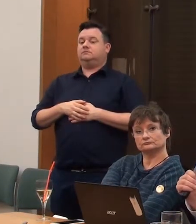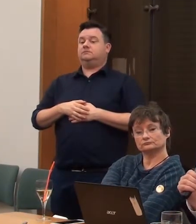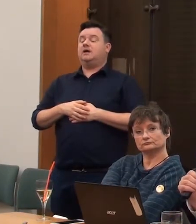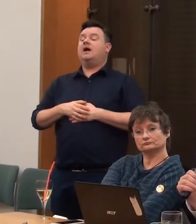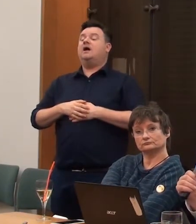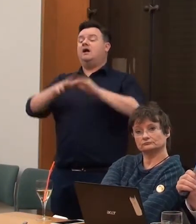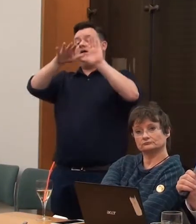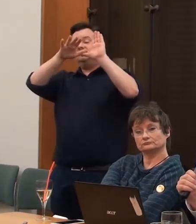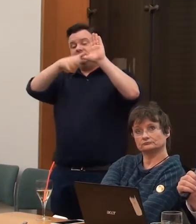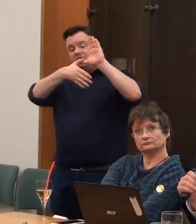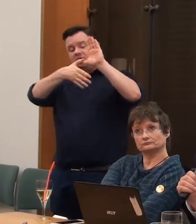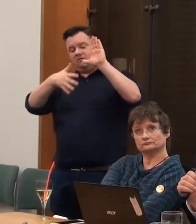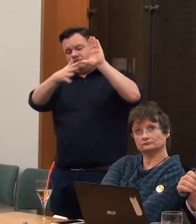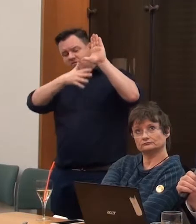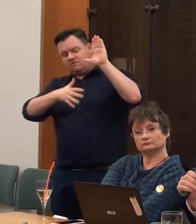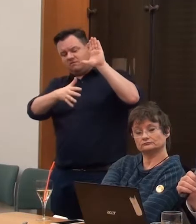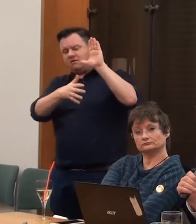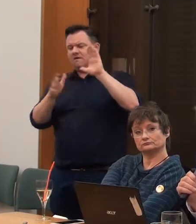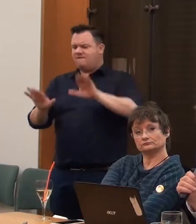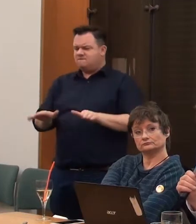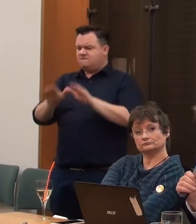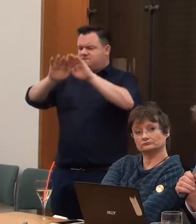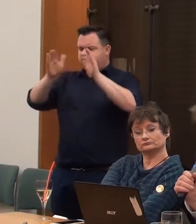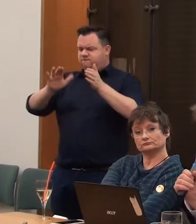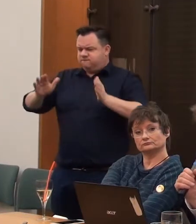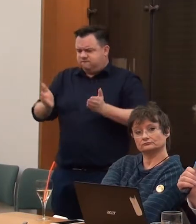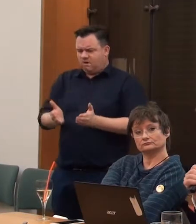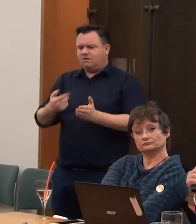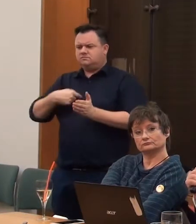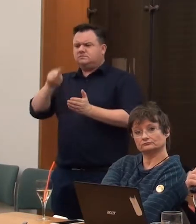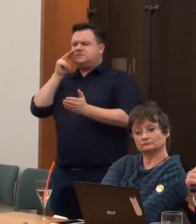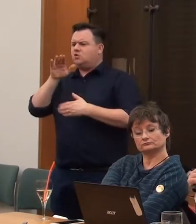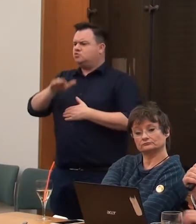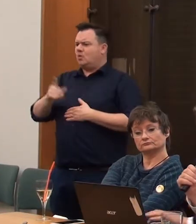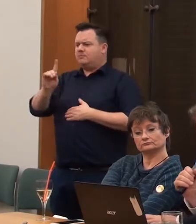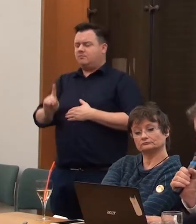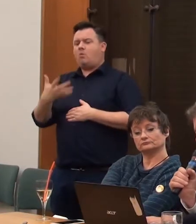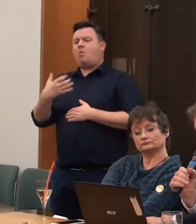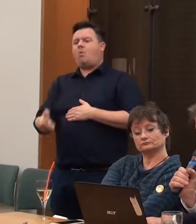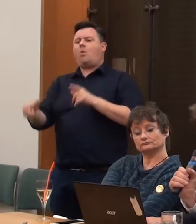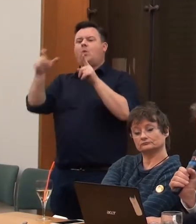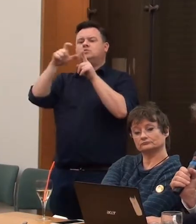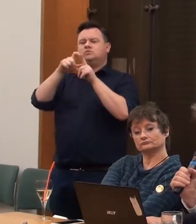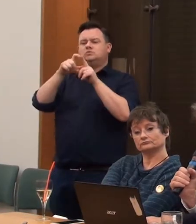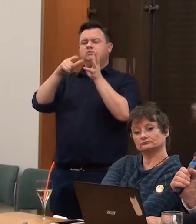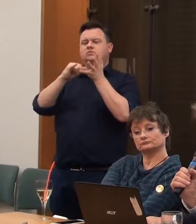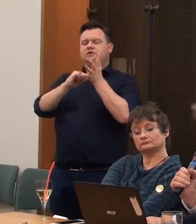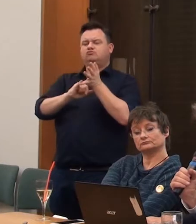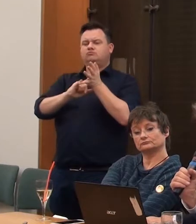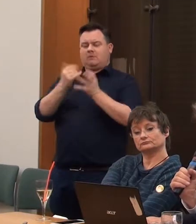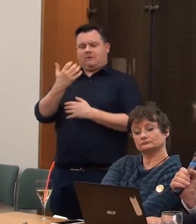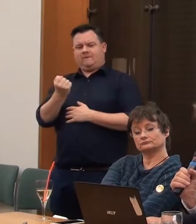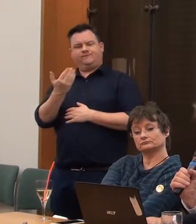South America, you'll find vases there, short people, different people. Here's one with someone with Down syndrome. We go to Europe,